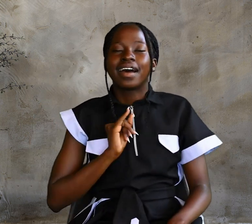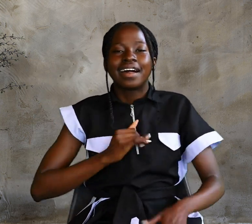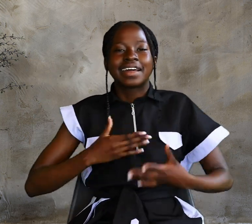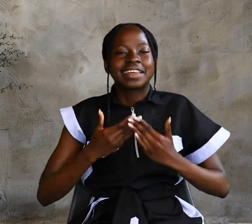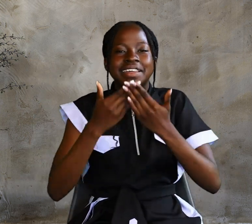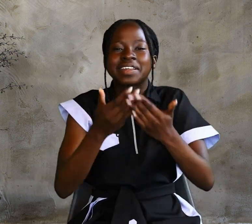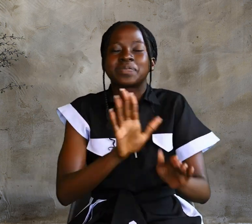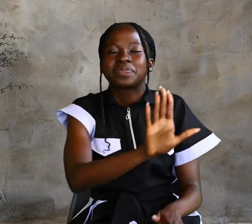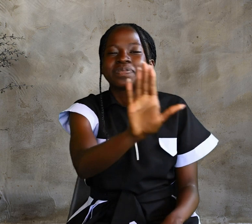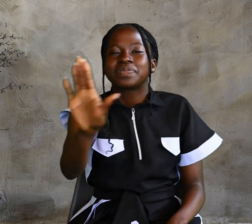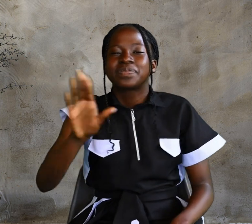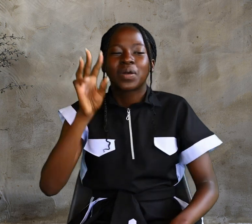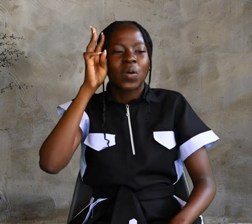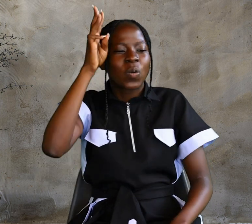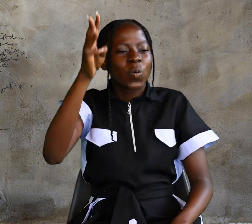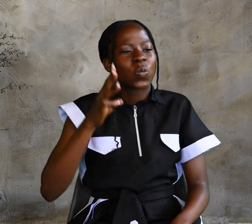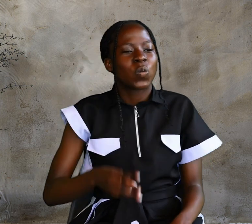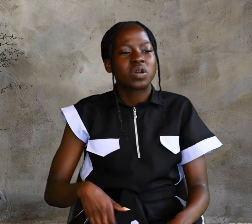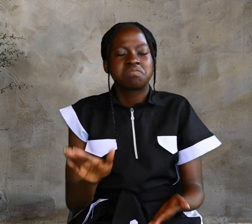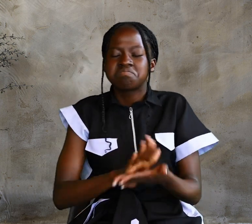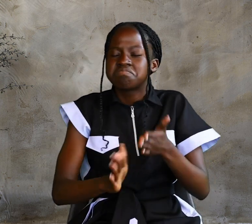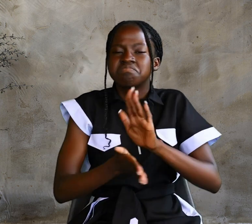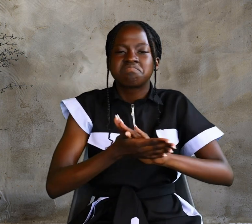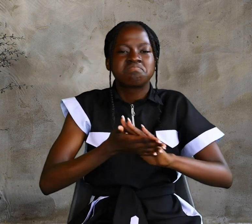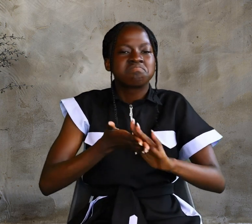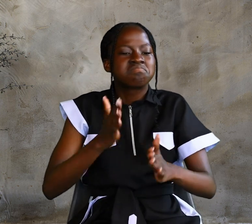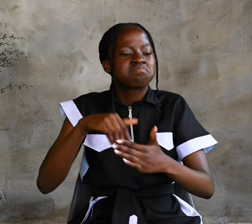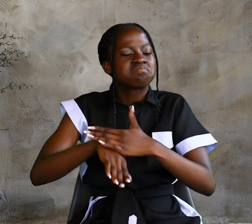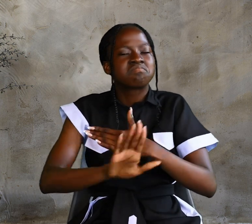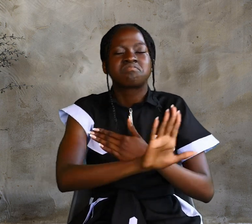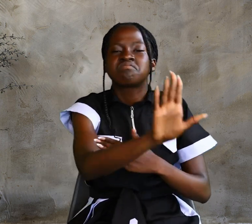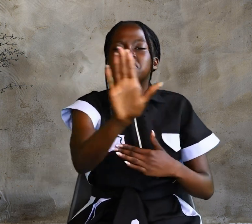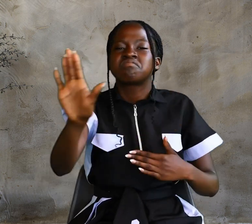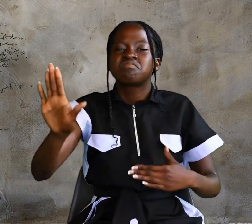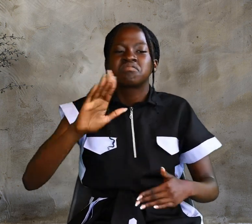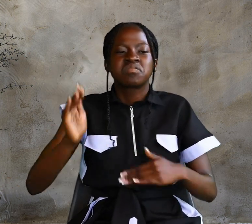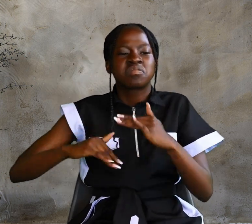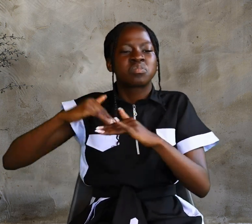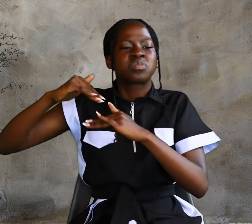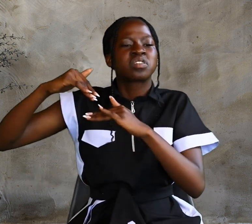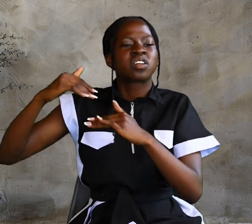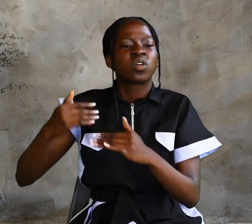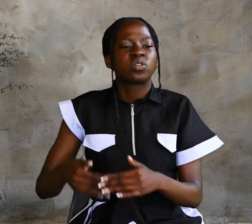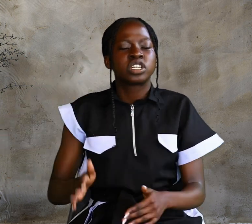become in them a spring of water, welling up to eternal life.